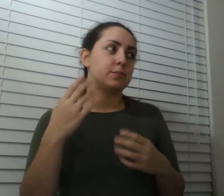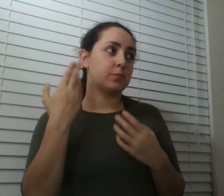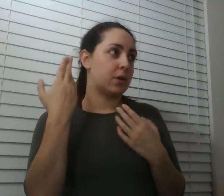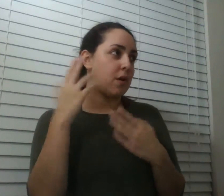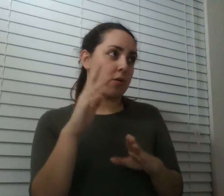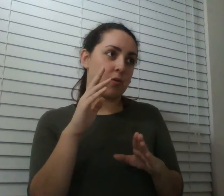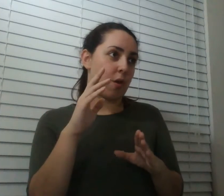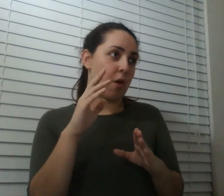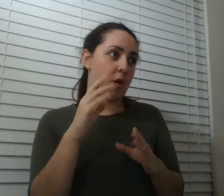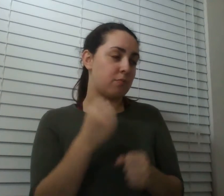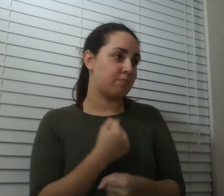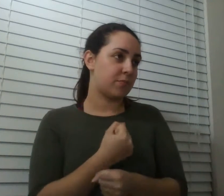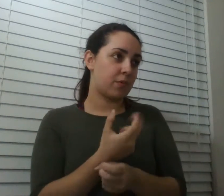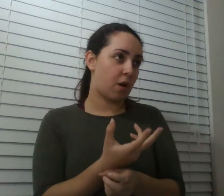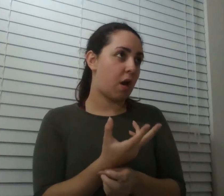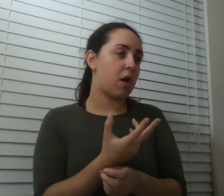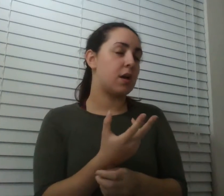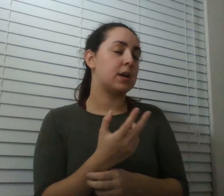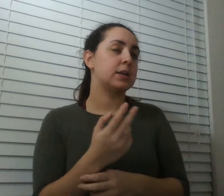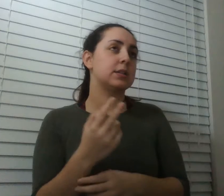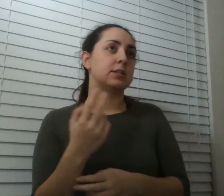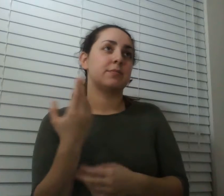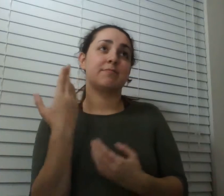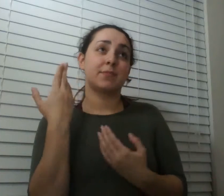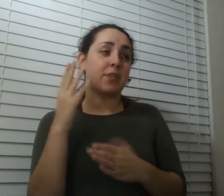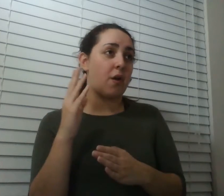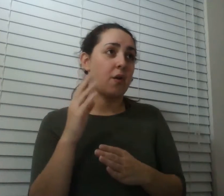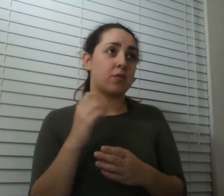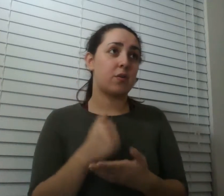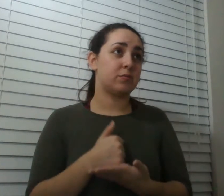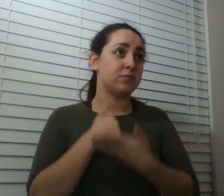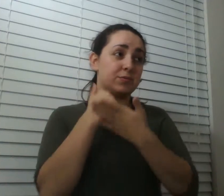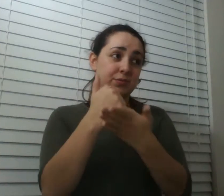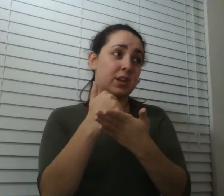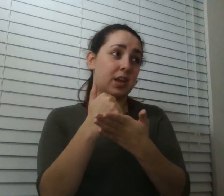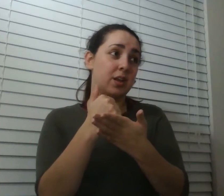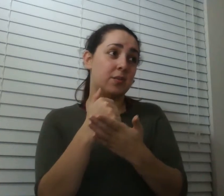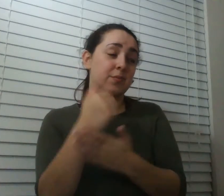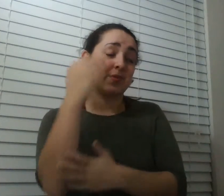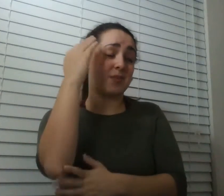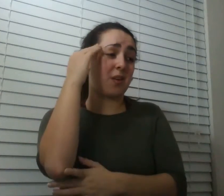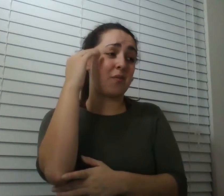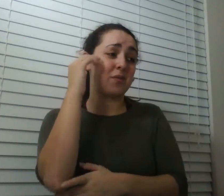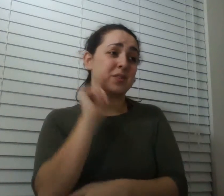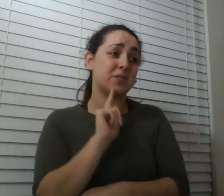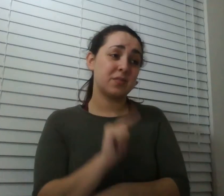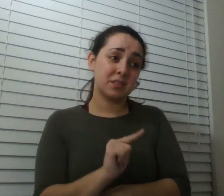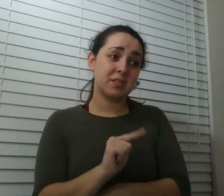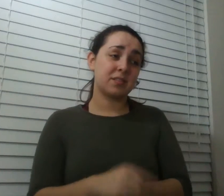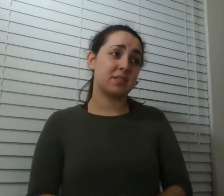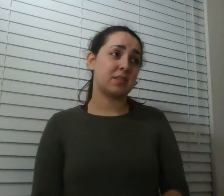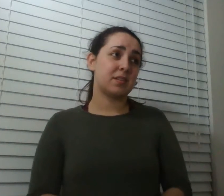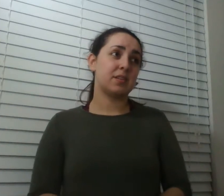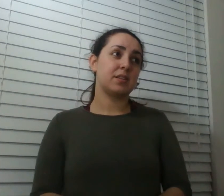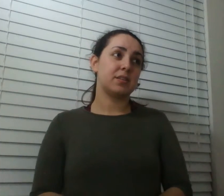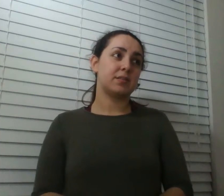if it will ever get better um but we do know it's real and that was my final conversation with him